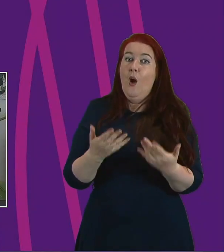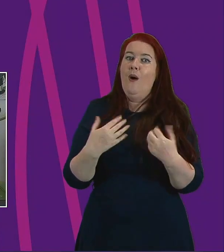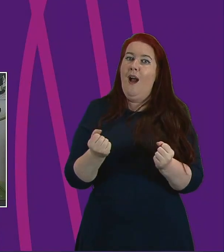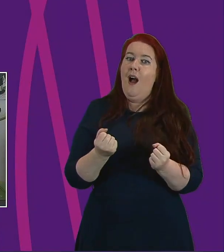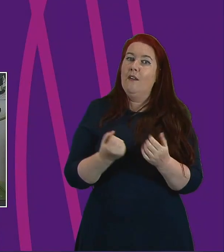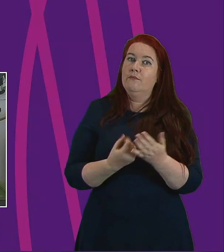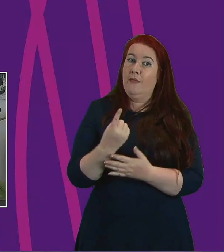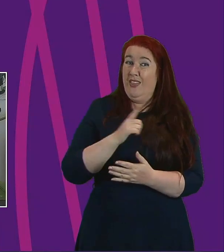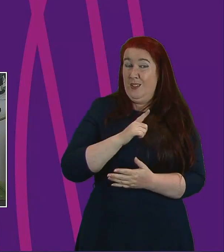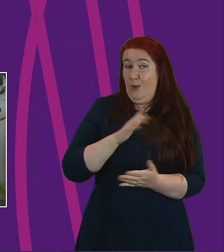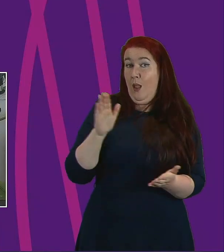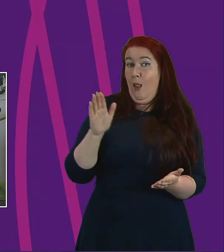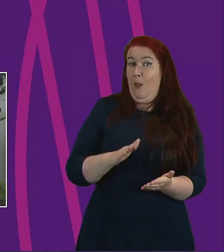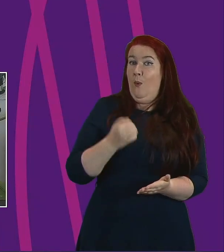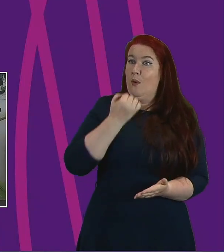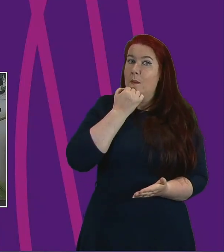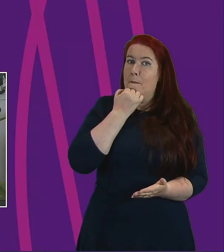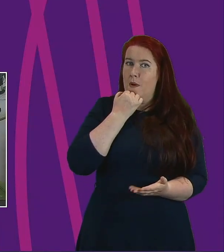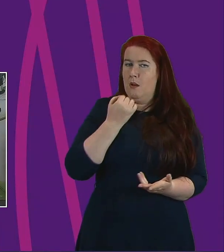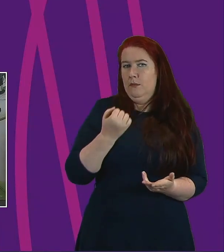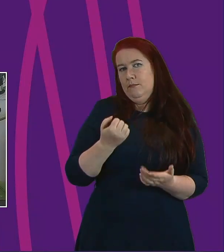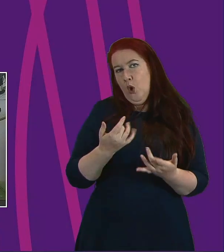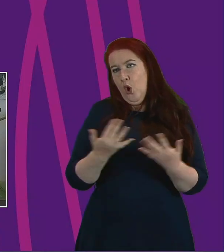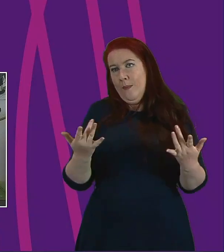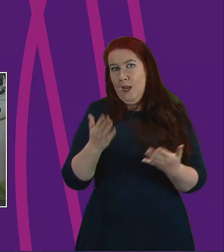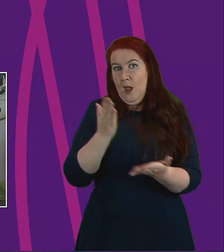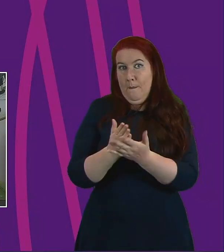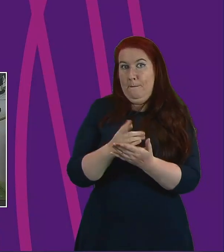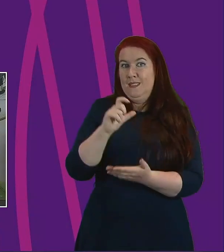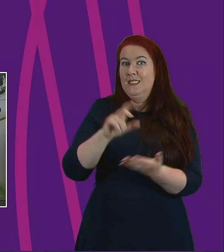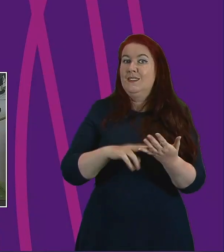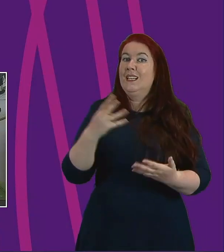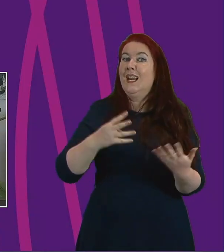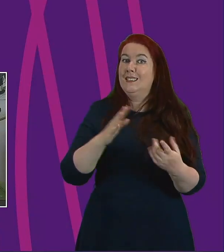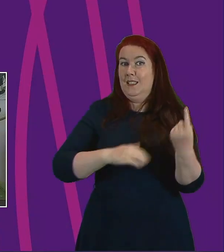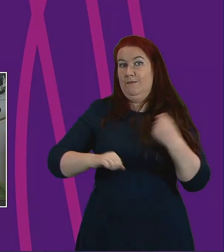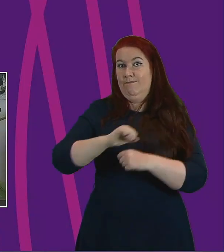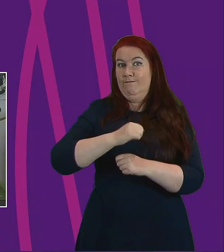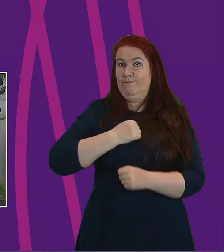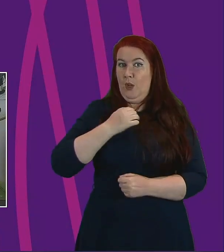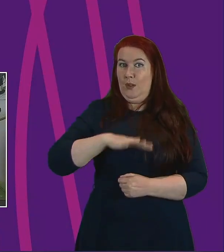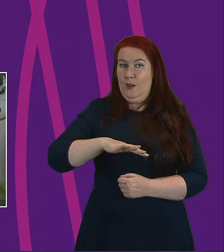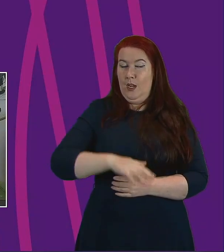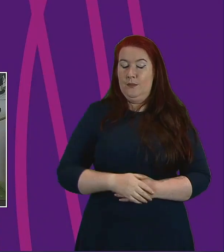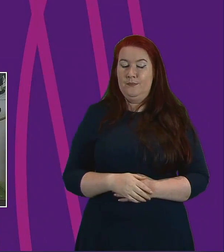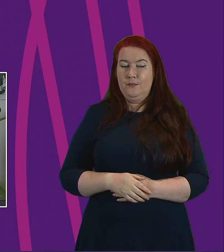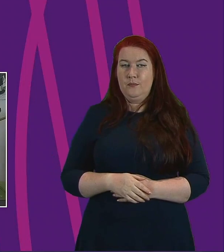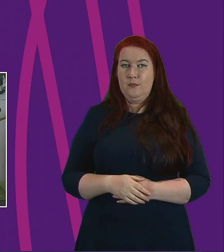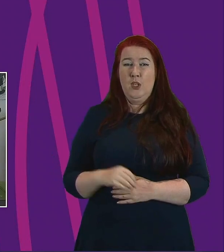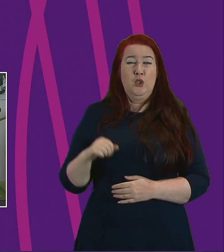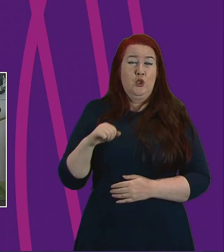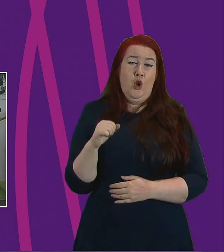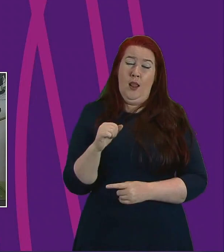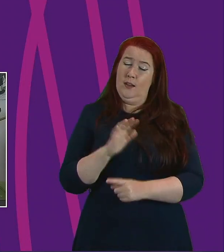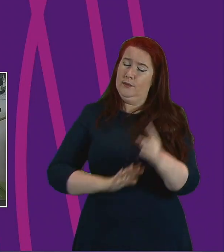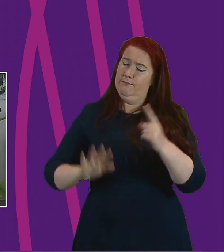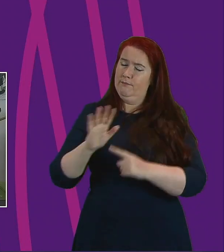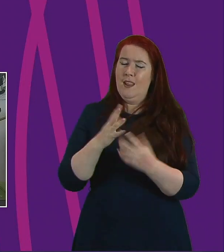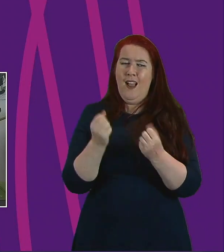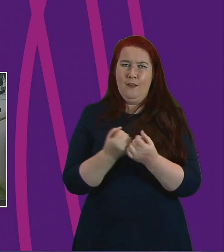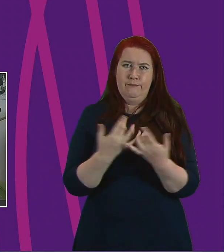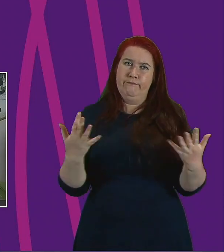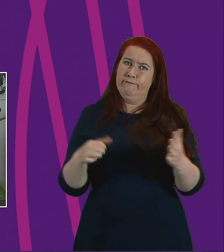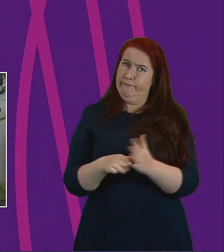relatively low number of confirmed cases in the region. All over the country, we have many challenges to overcome,